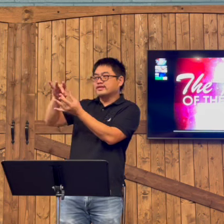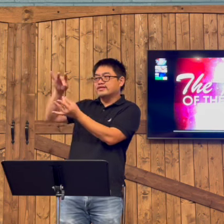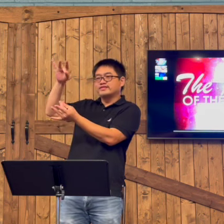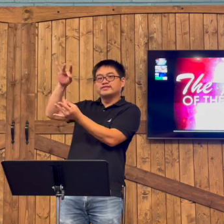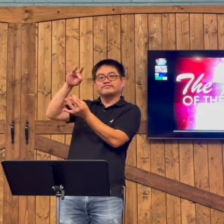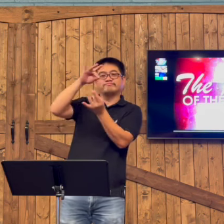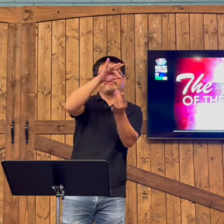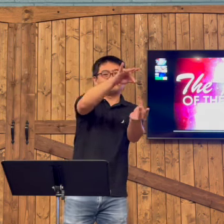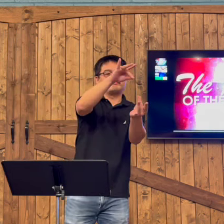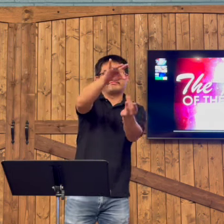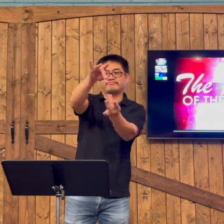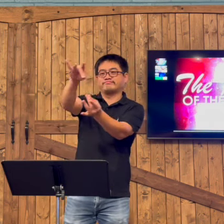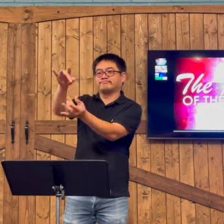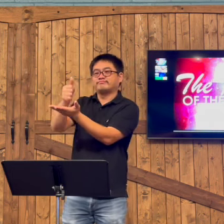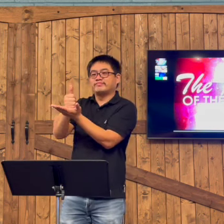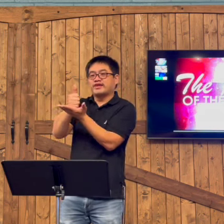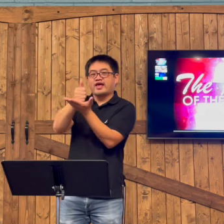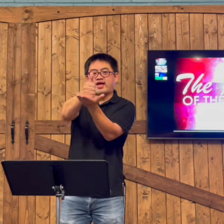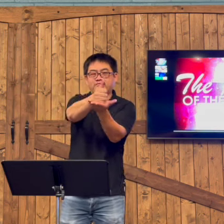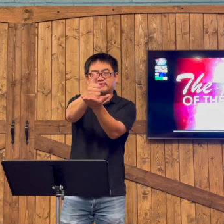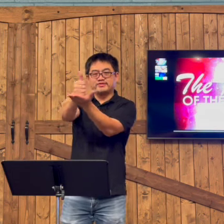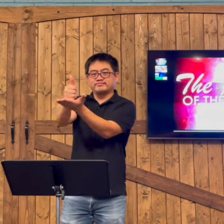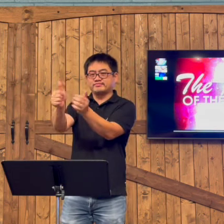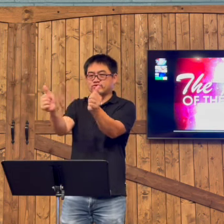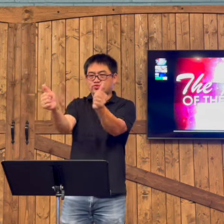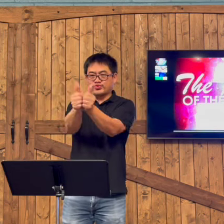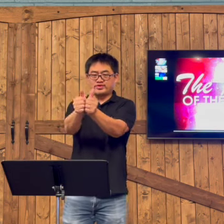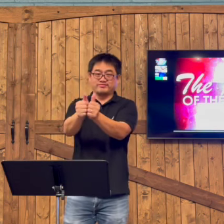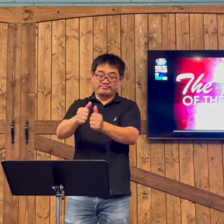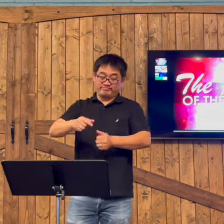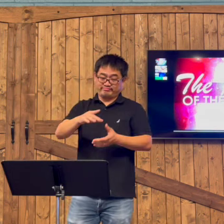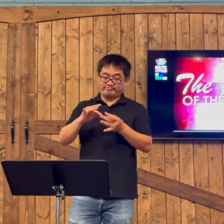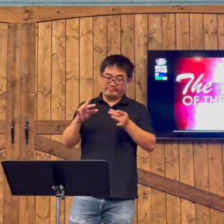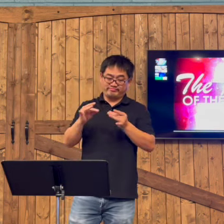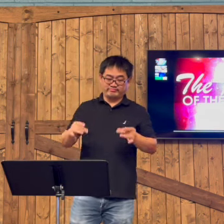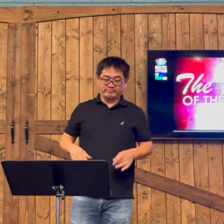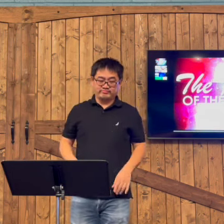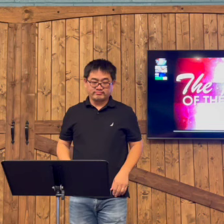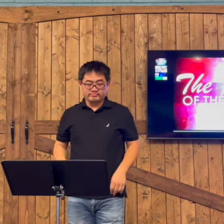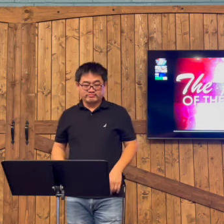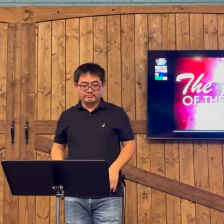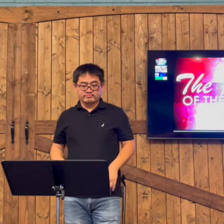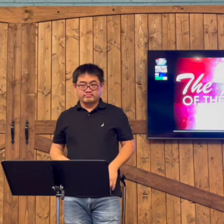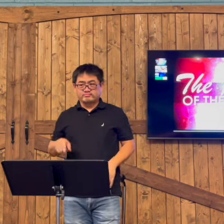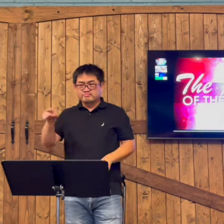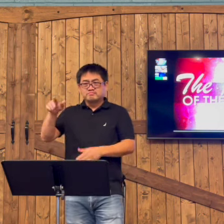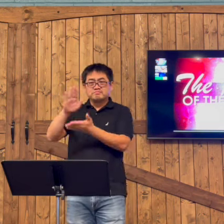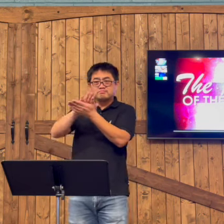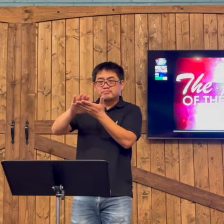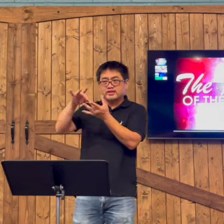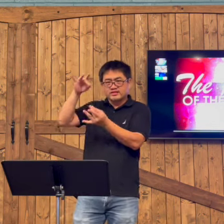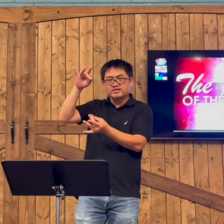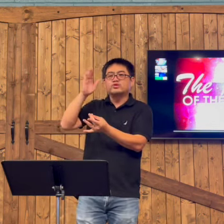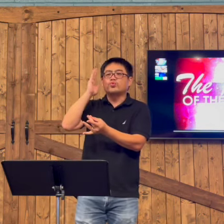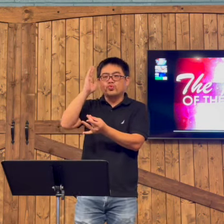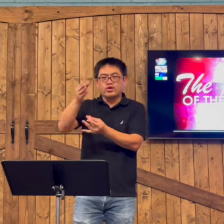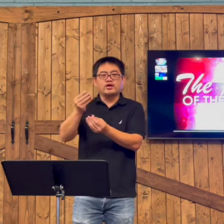He's going to heaven so that He can provide the Holy Spirit to each believer. That each believer will have the Holy Spirit with him.